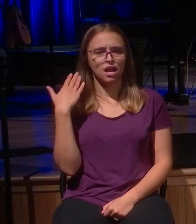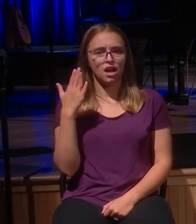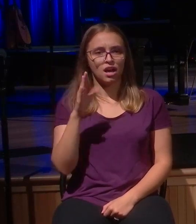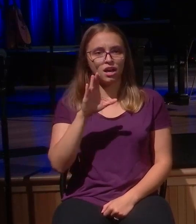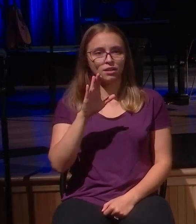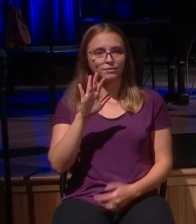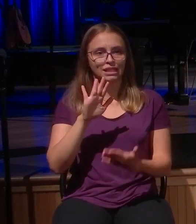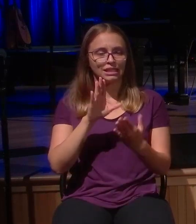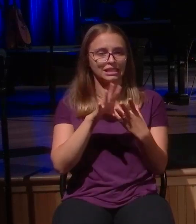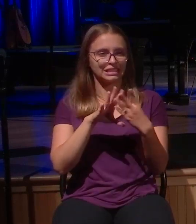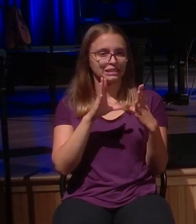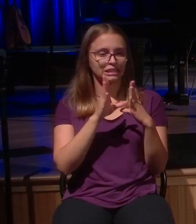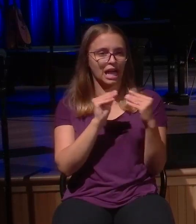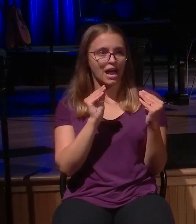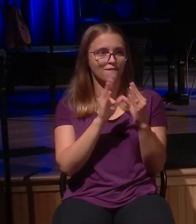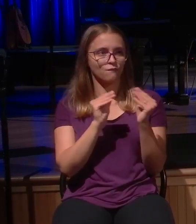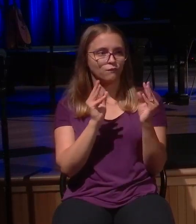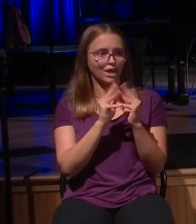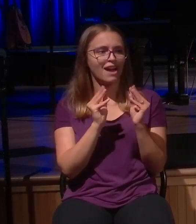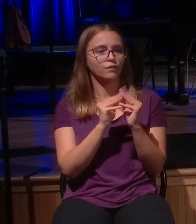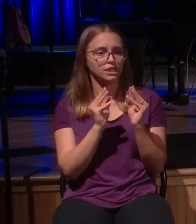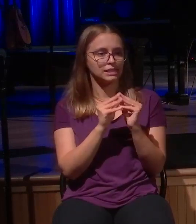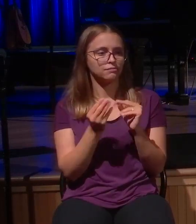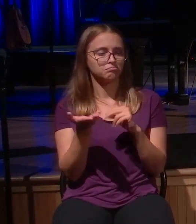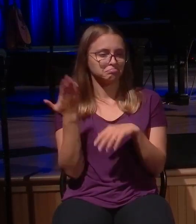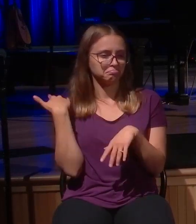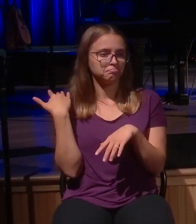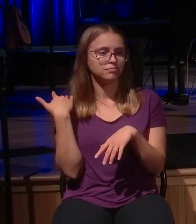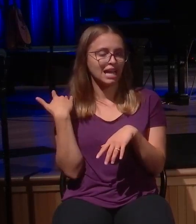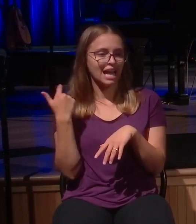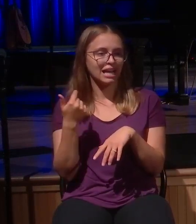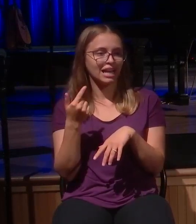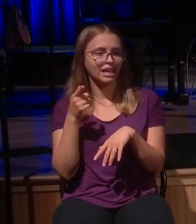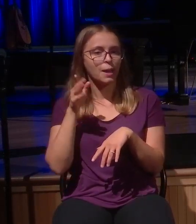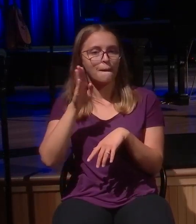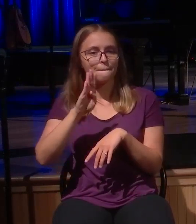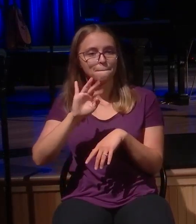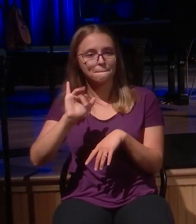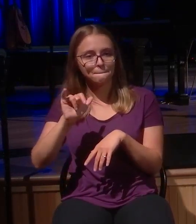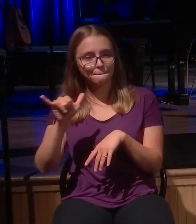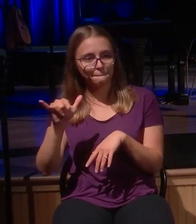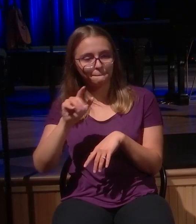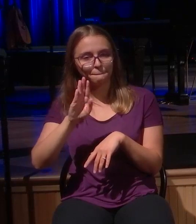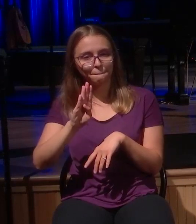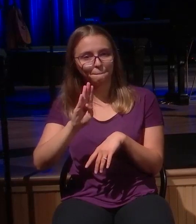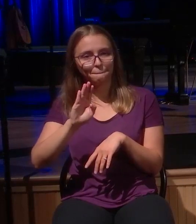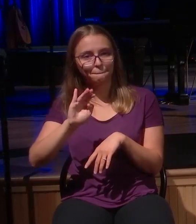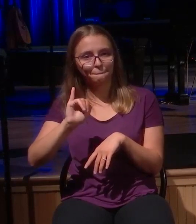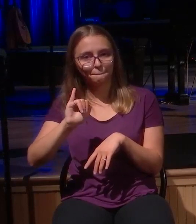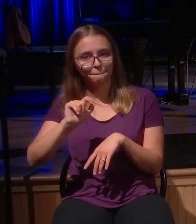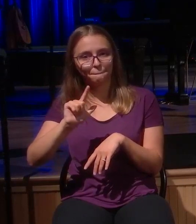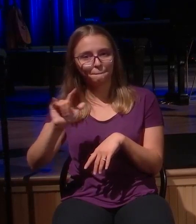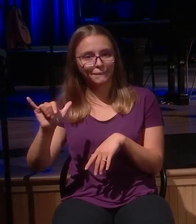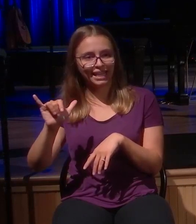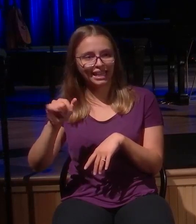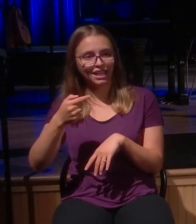She was talking about her daddy and something that Billy Graham had told her, which now I say to you. Because of the context, they were talking about how to reach